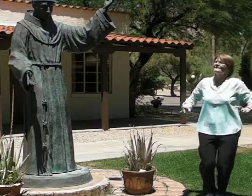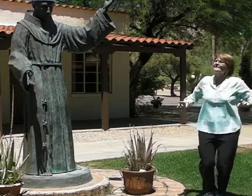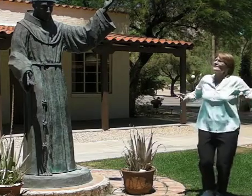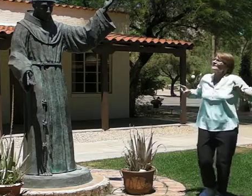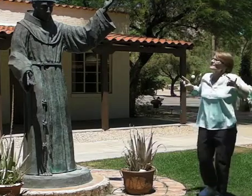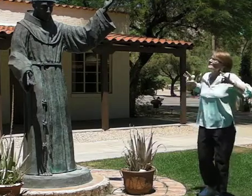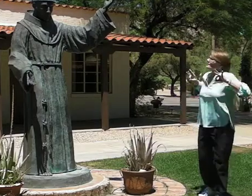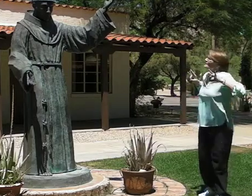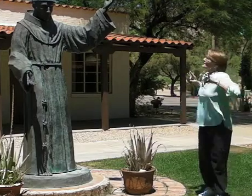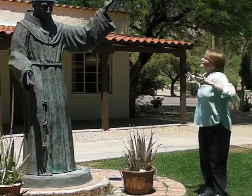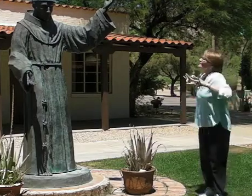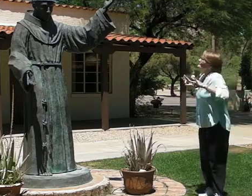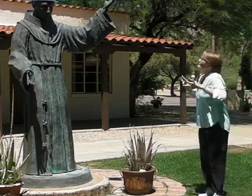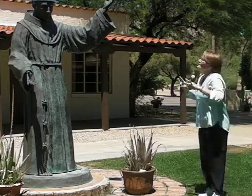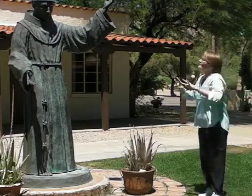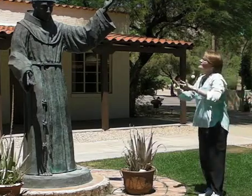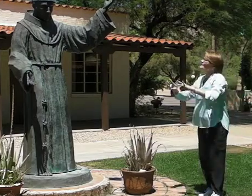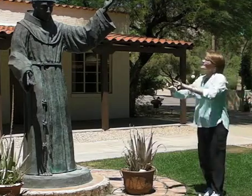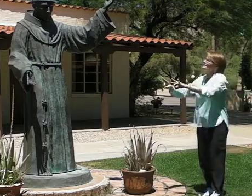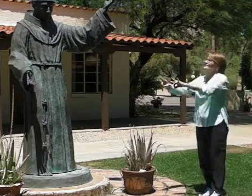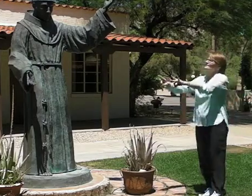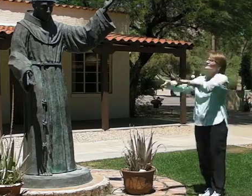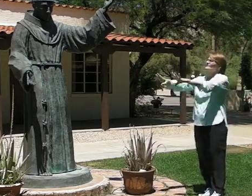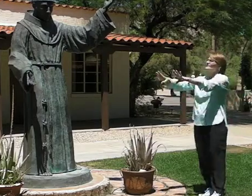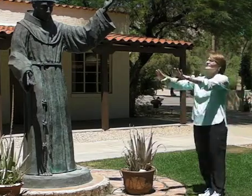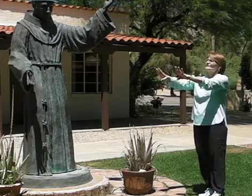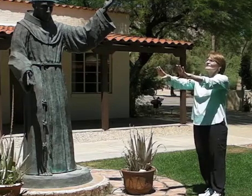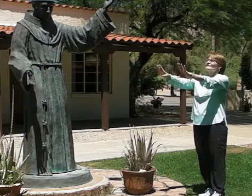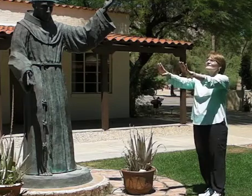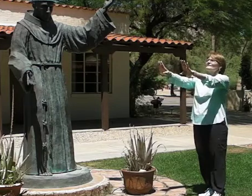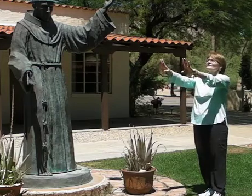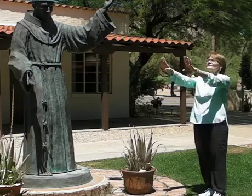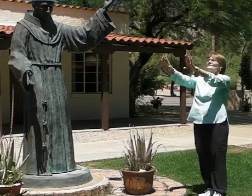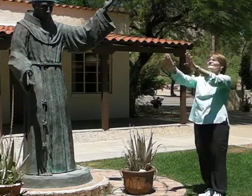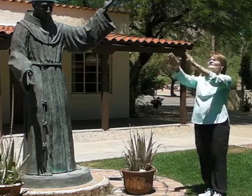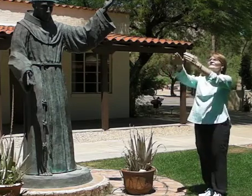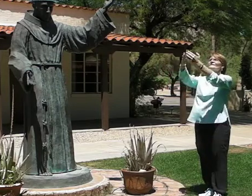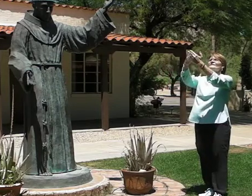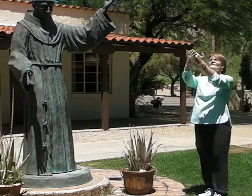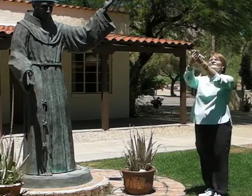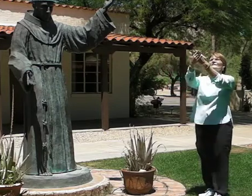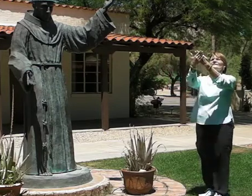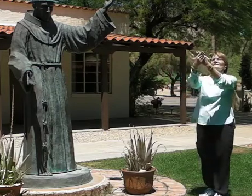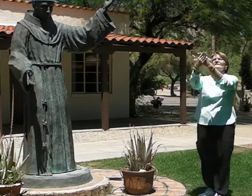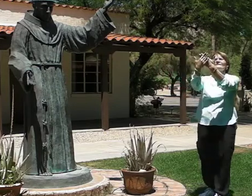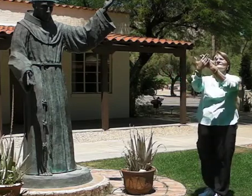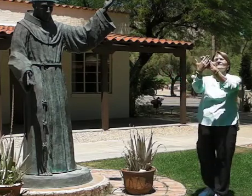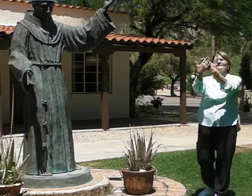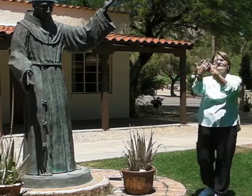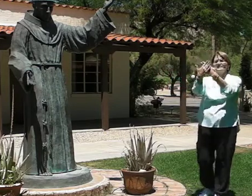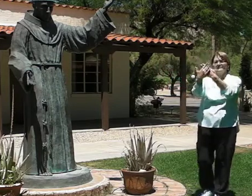there is hatred, let me love